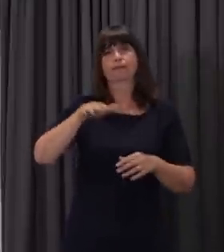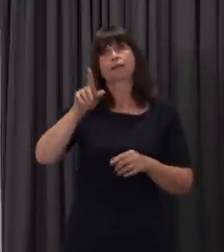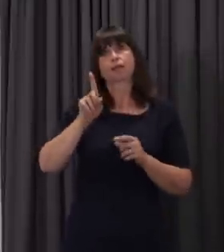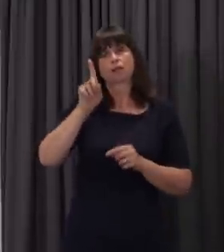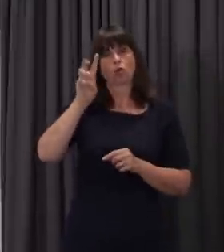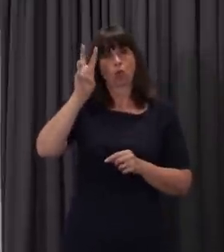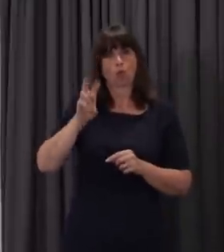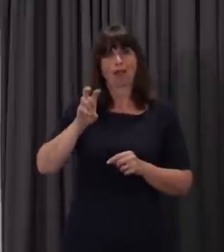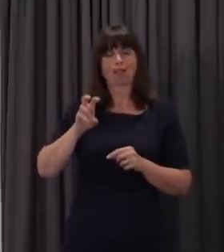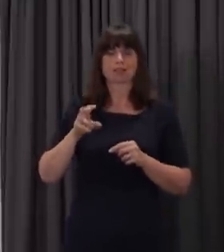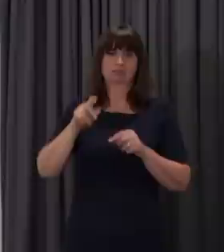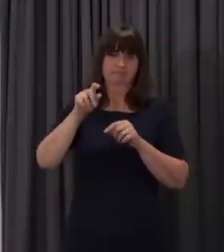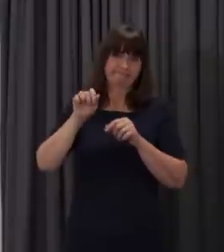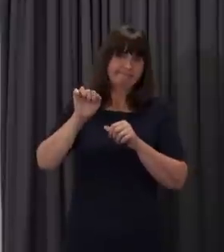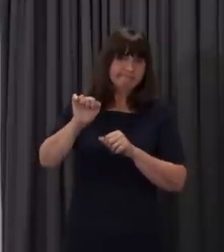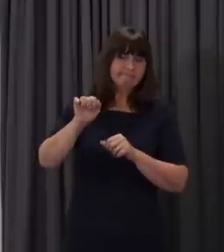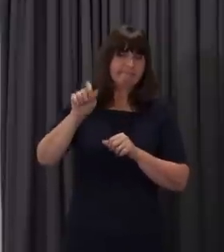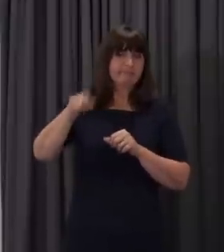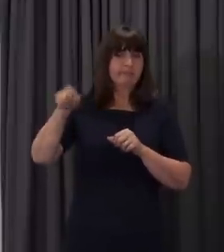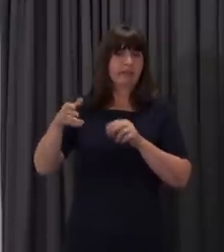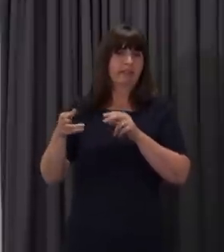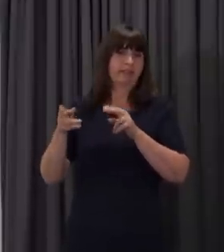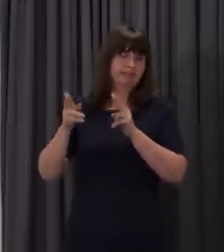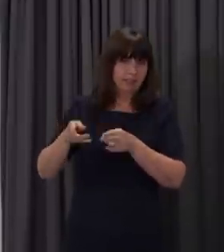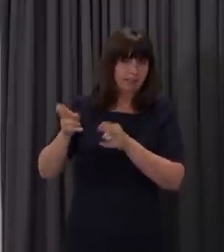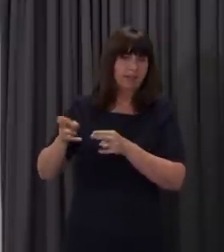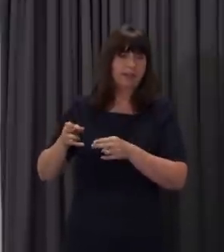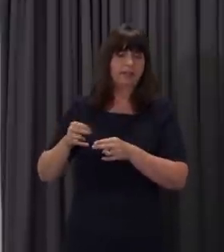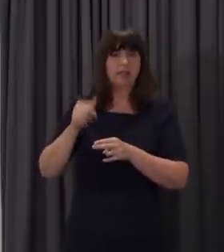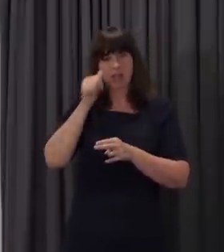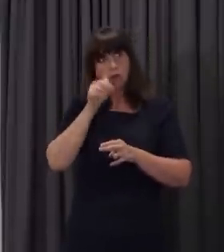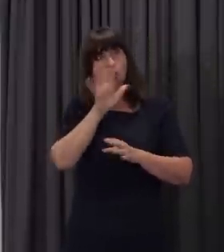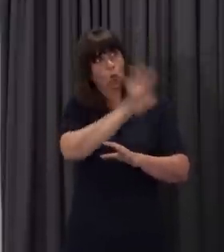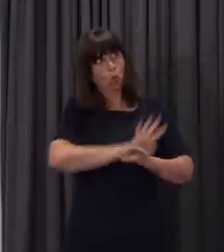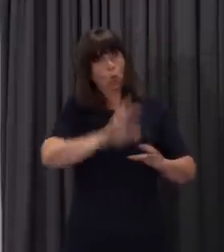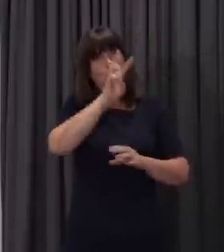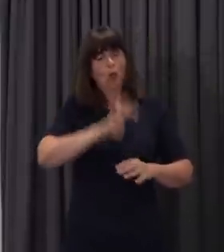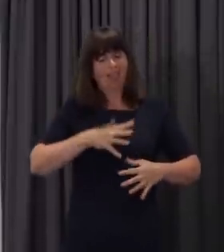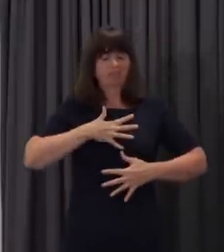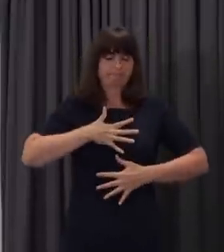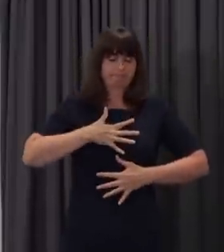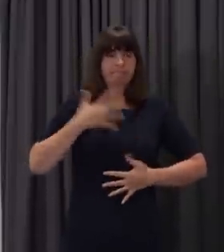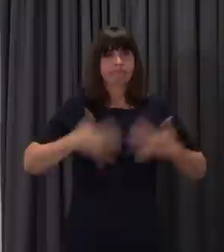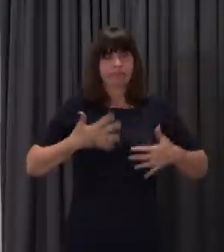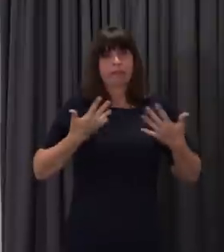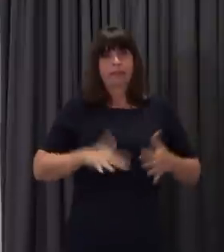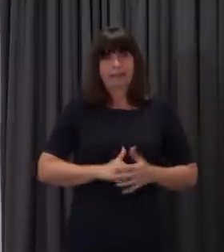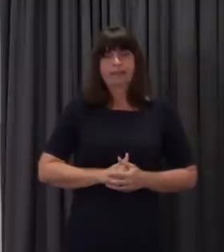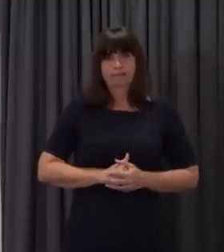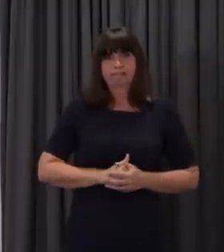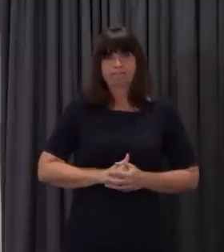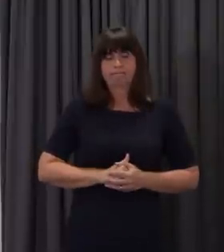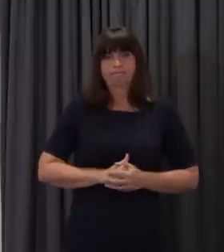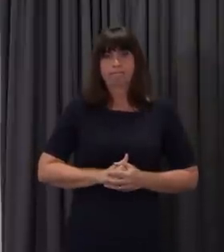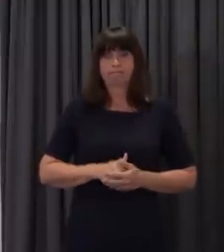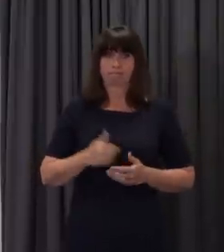in North Wales during this crisis. There isn't a part of Wales that hasn't been affected. What I would say to those parents is, first of